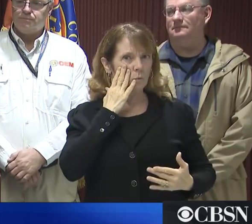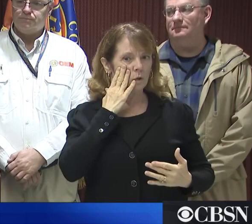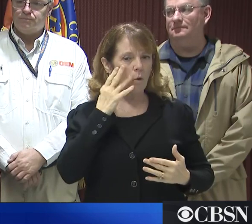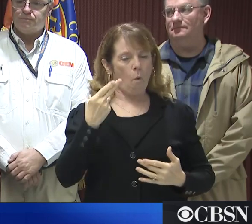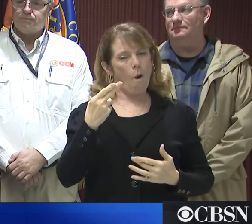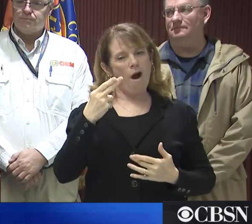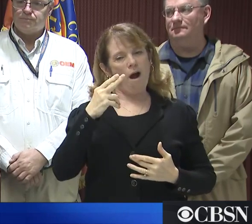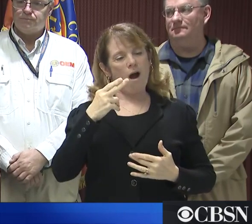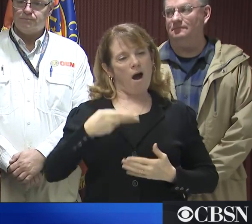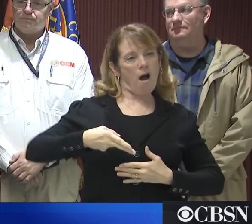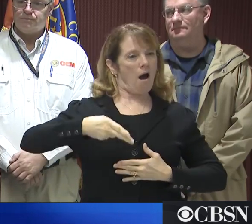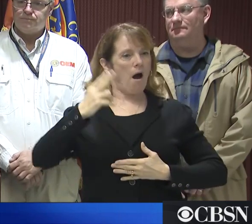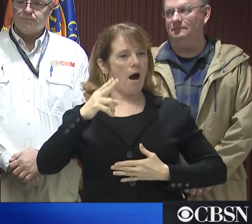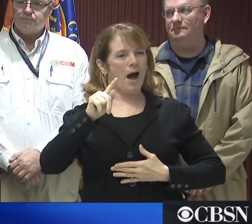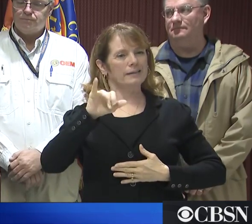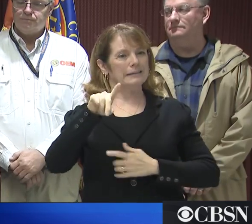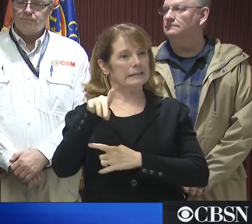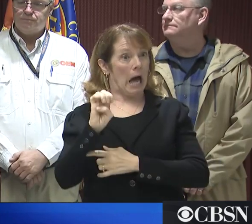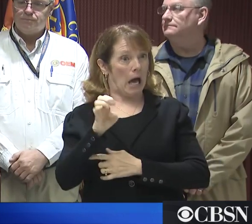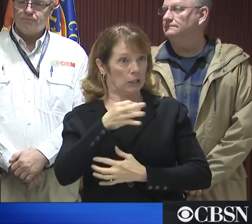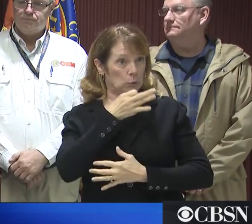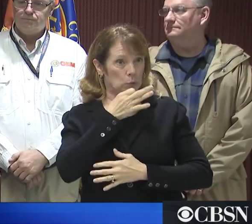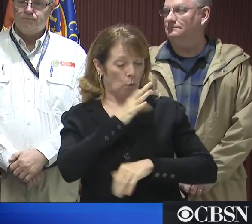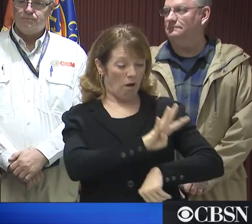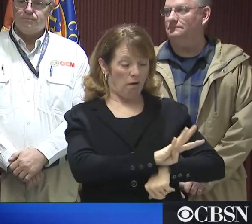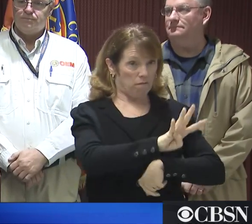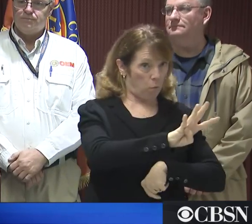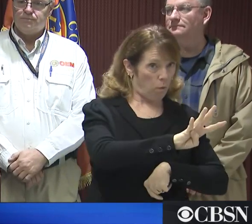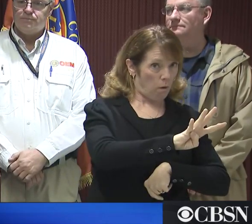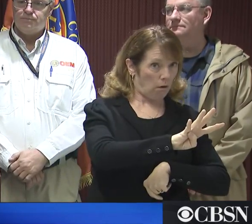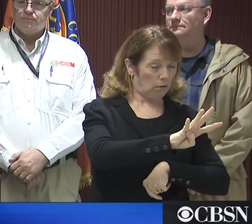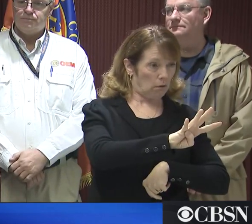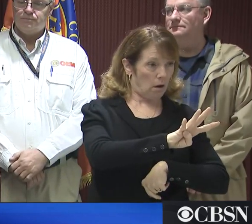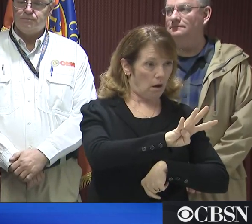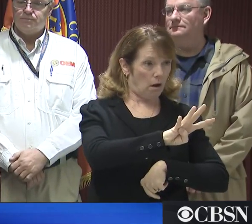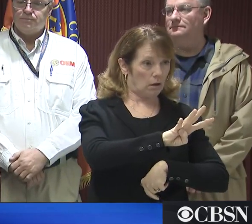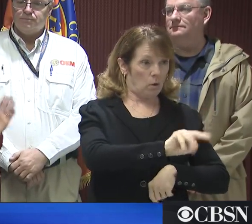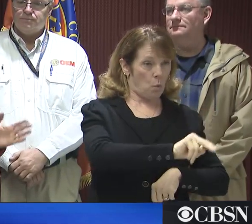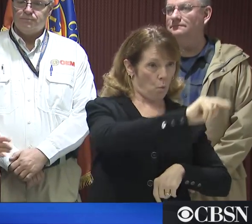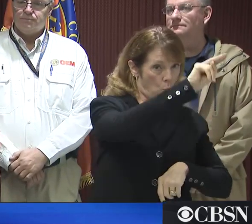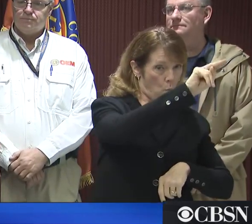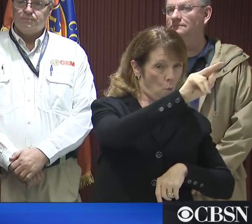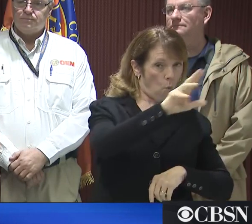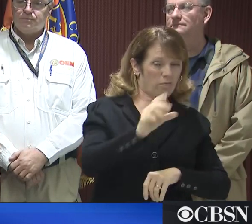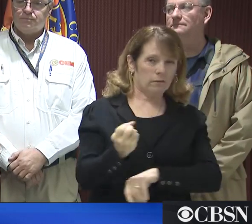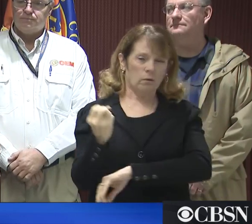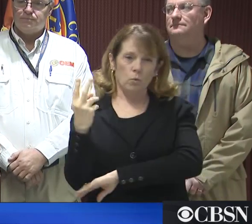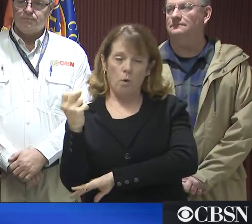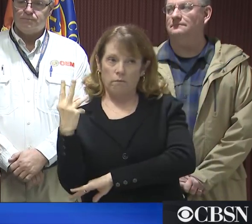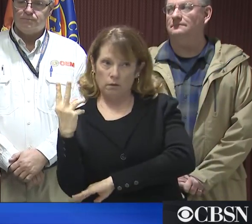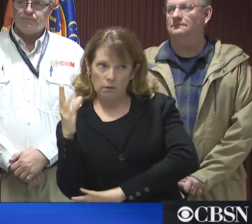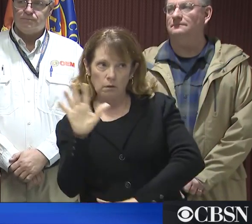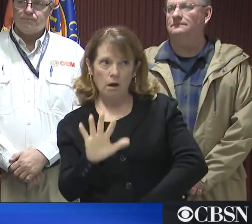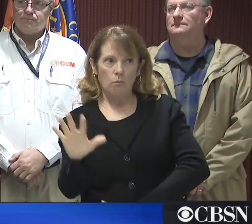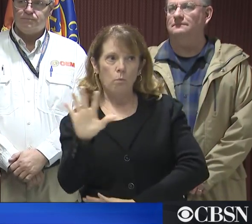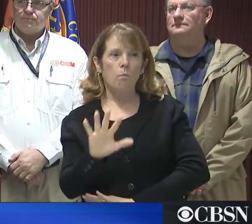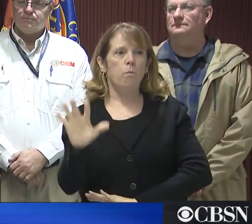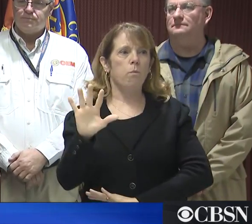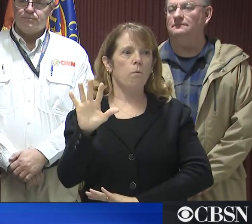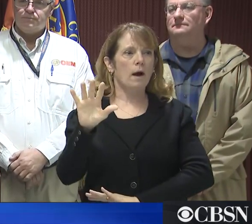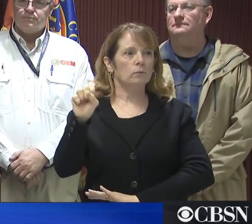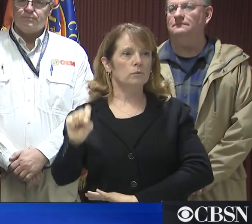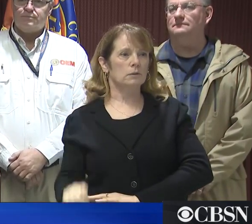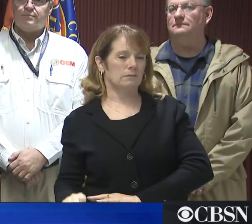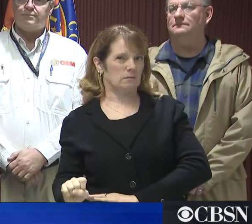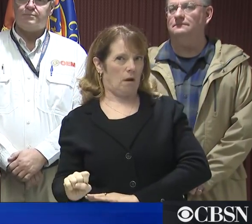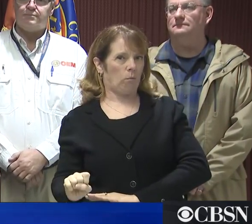tides coming around 4 p.m. on the North Shore, around noon on the South Shore. So, when that coincides with rain and wind, we could see more flooding.